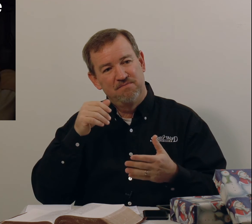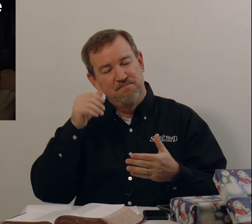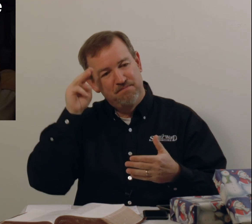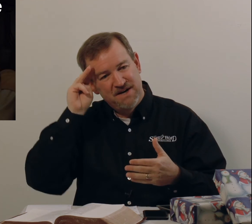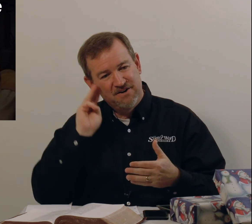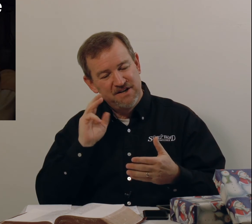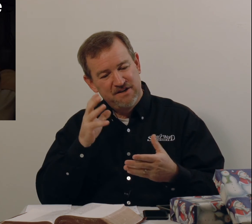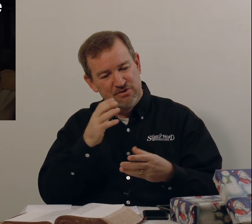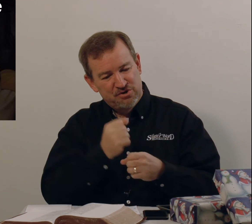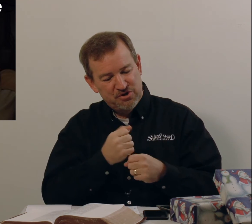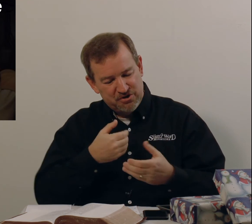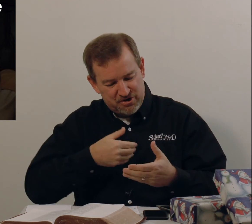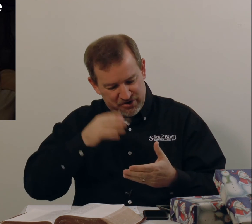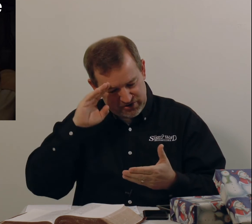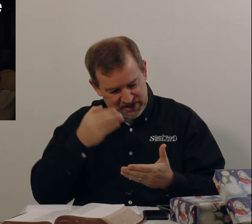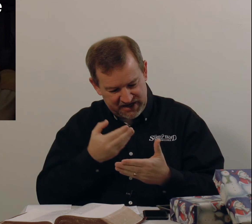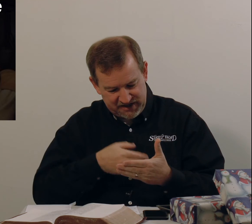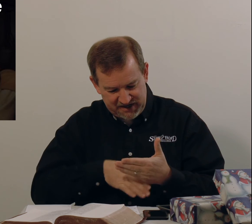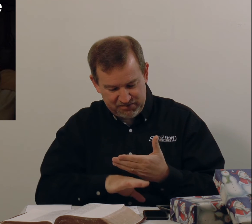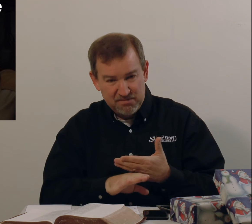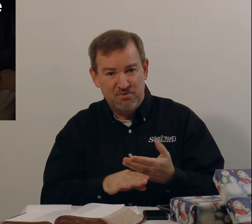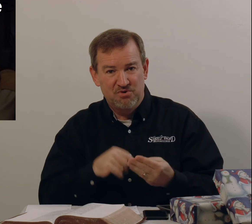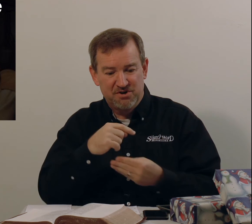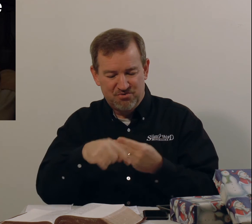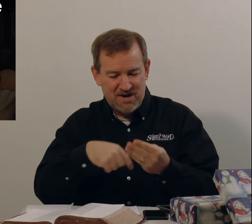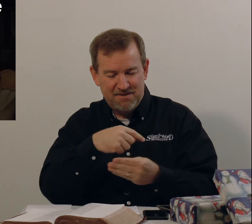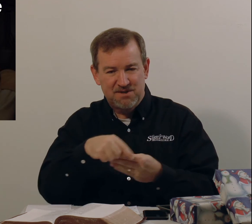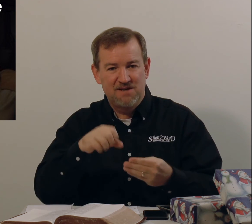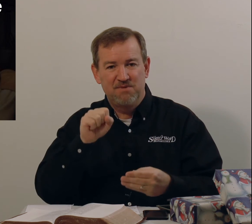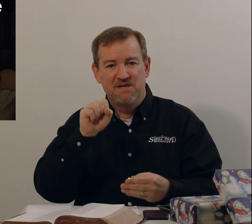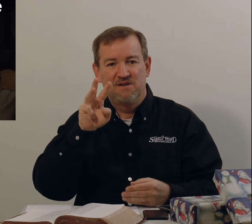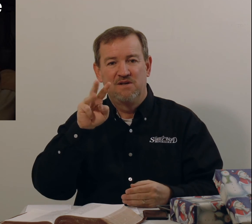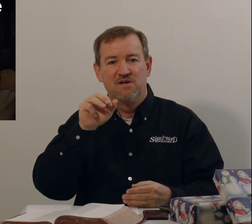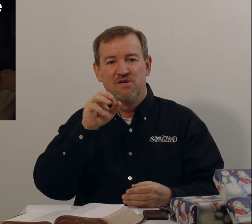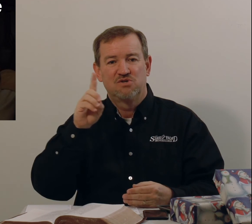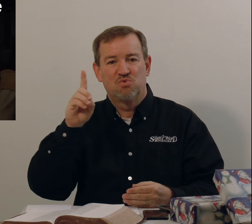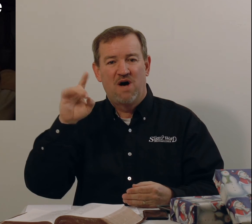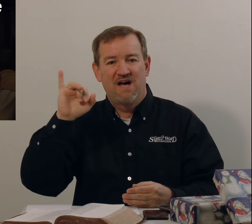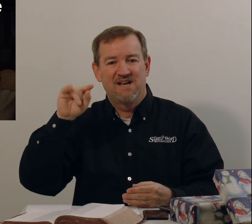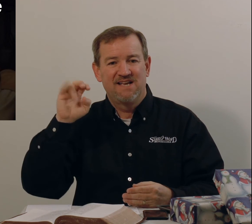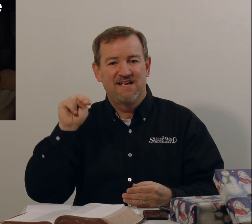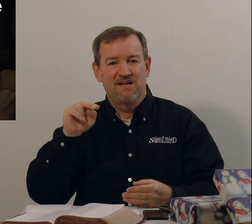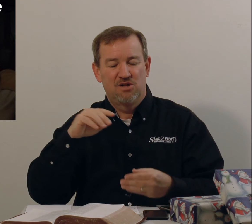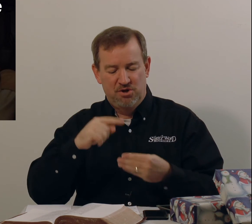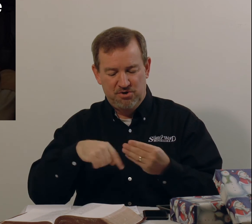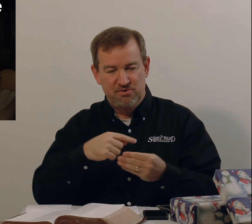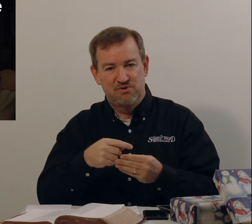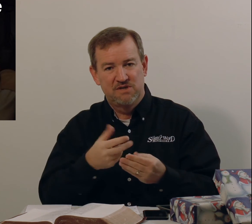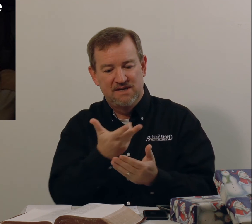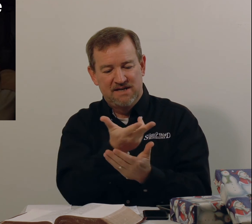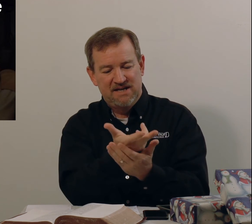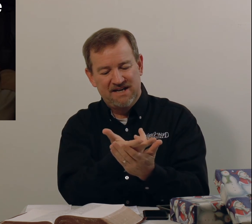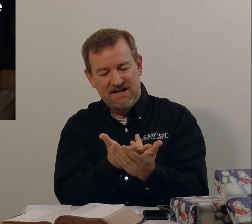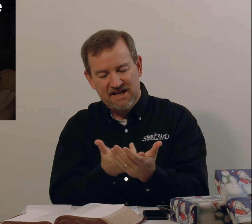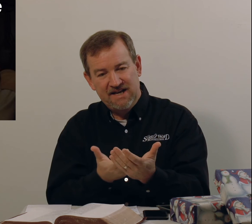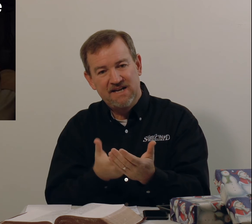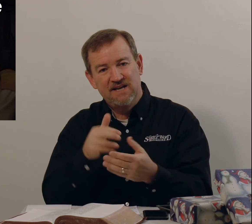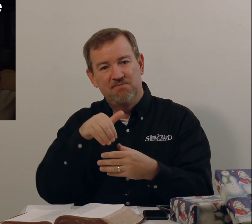Mary took her son that had been born, wrapped him in swaddling clothes, and laid him